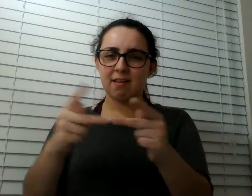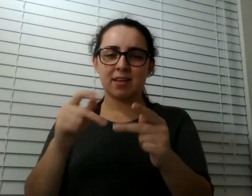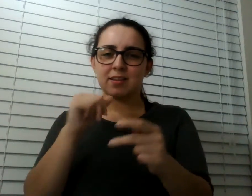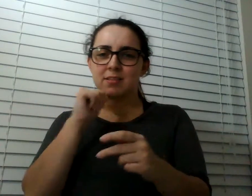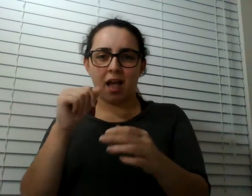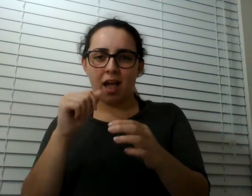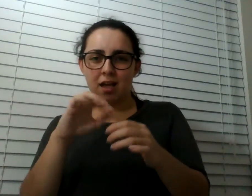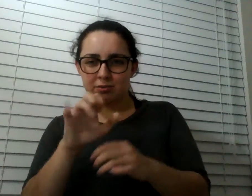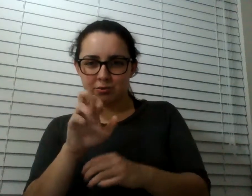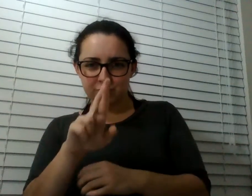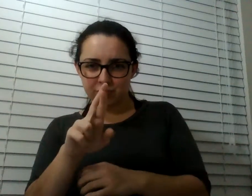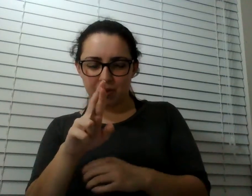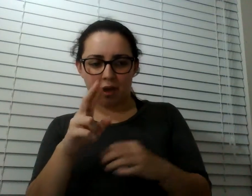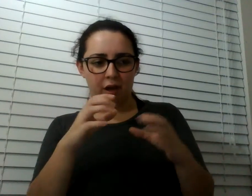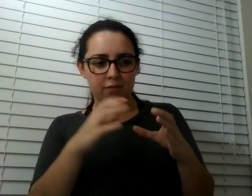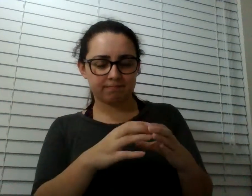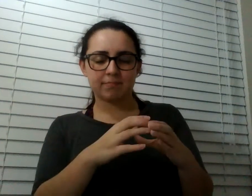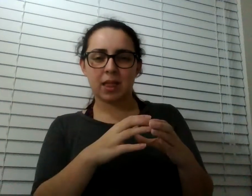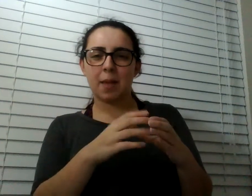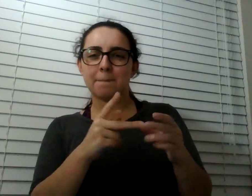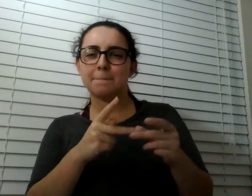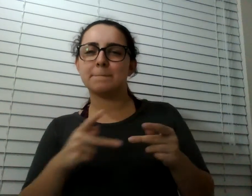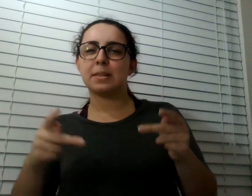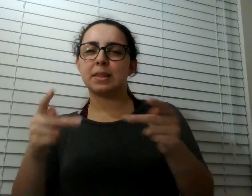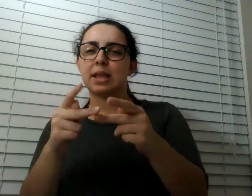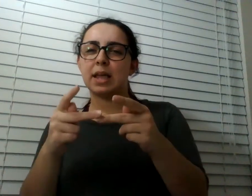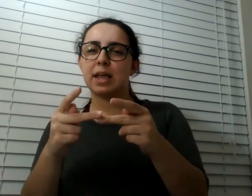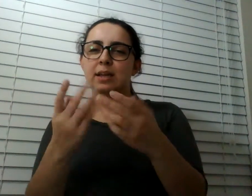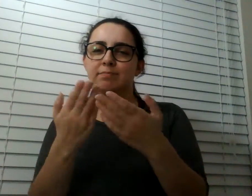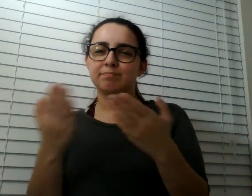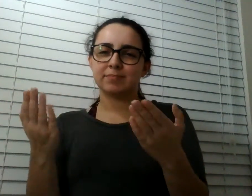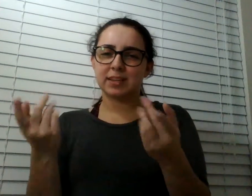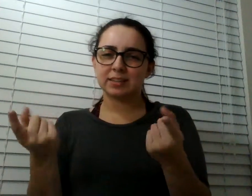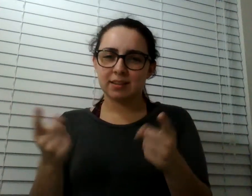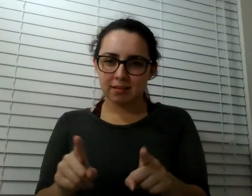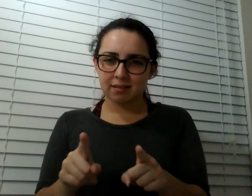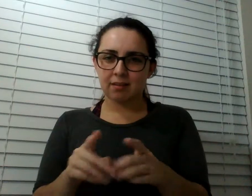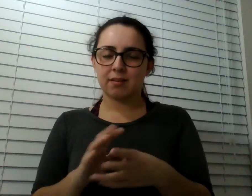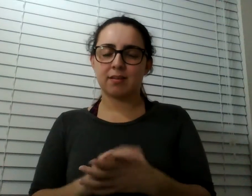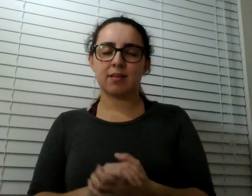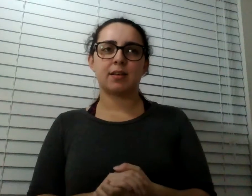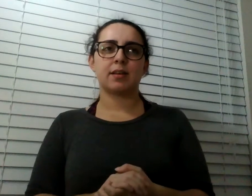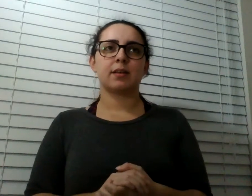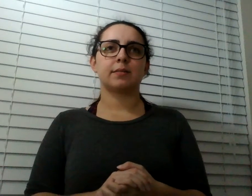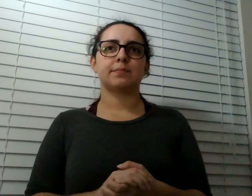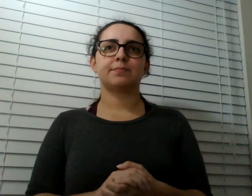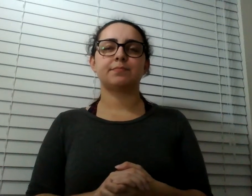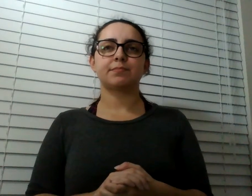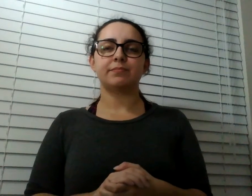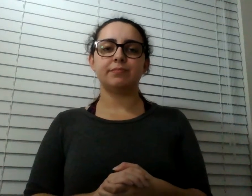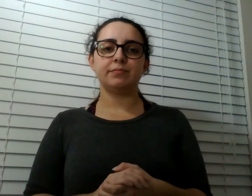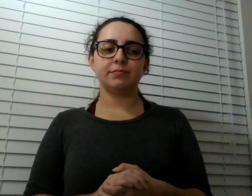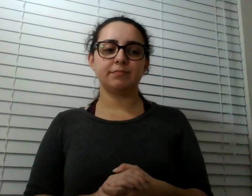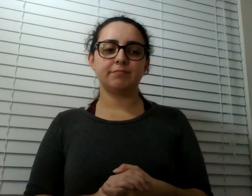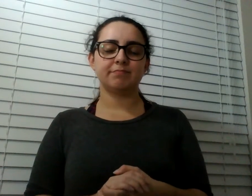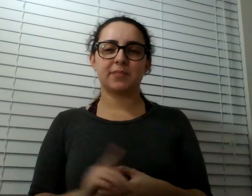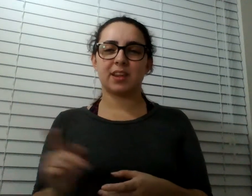hoisting up her pants, pregnant, squatting. And Dirk and me on our knees,